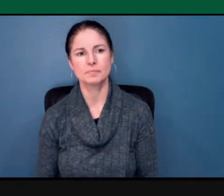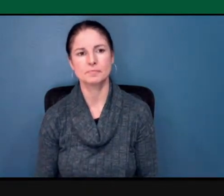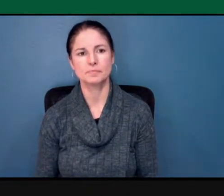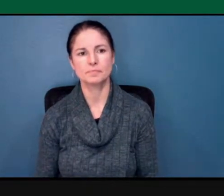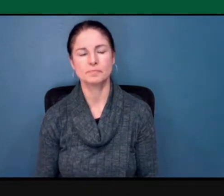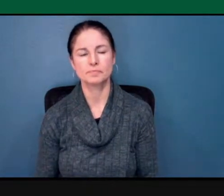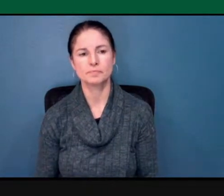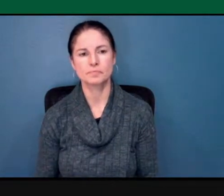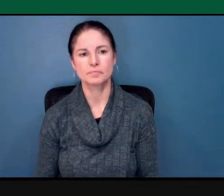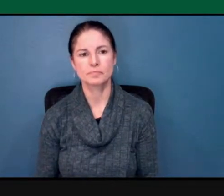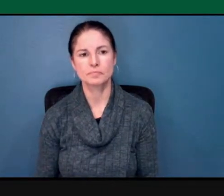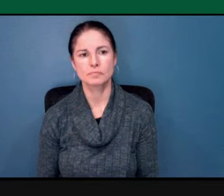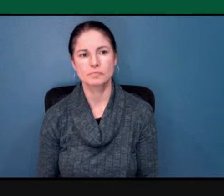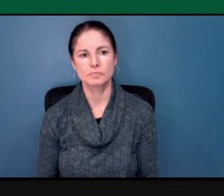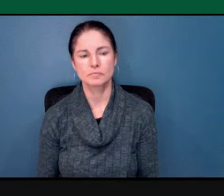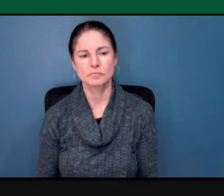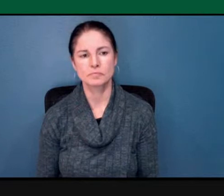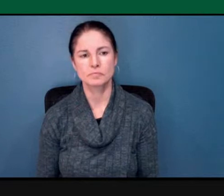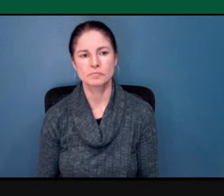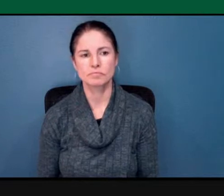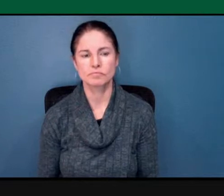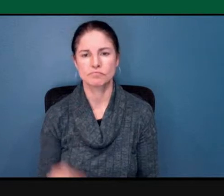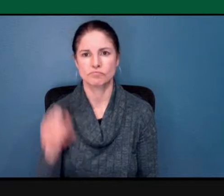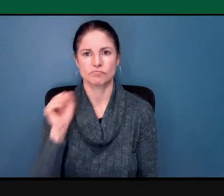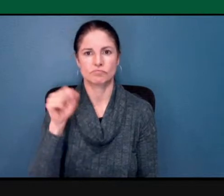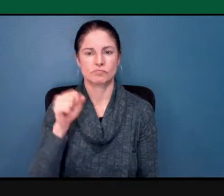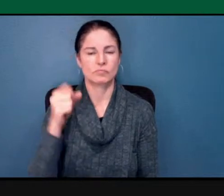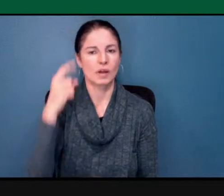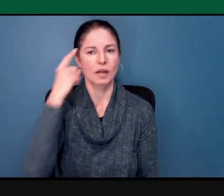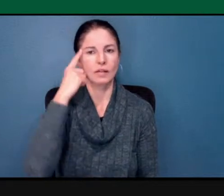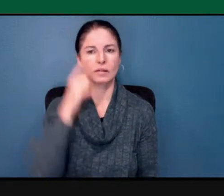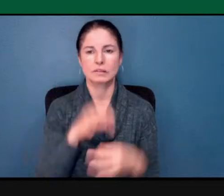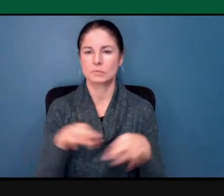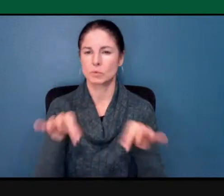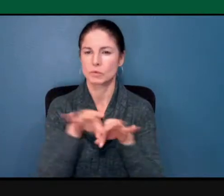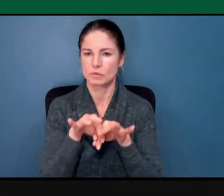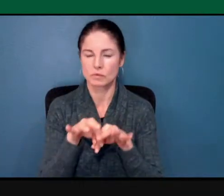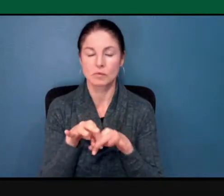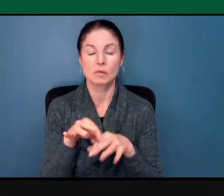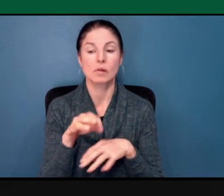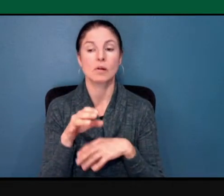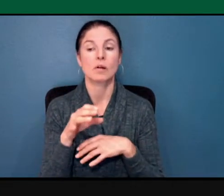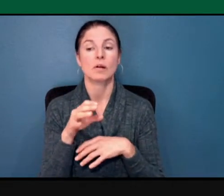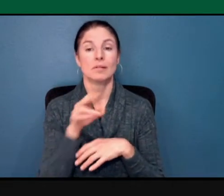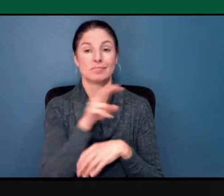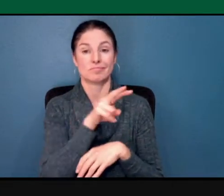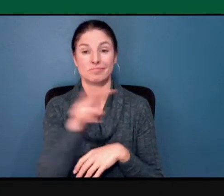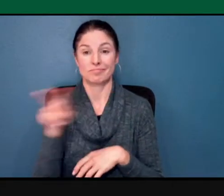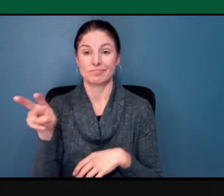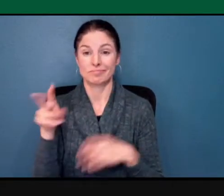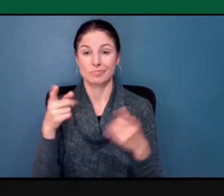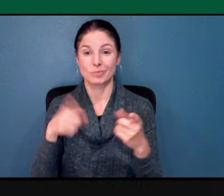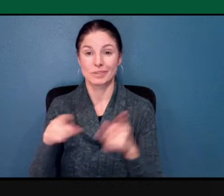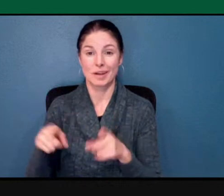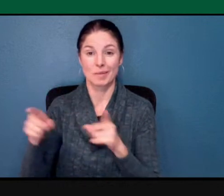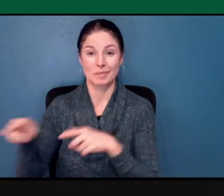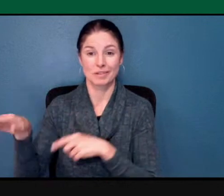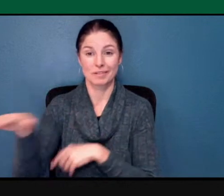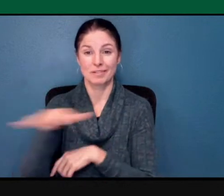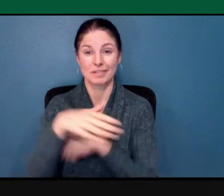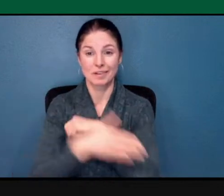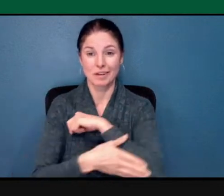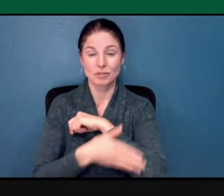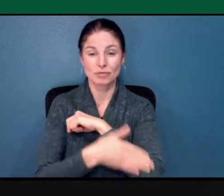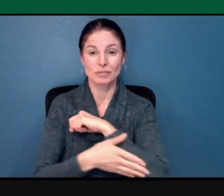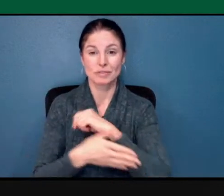I think it's very important given what's happening throughout our country and our schools, the impact of